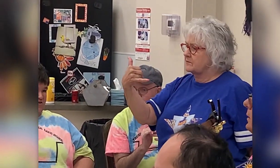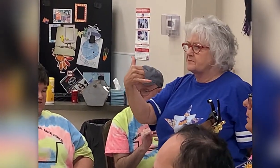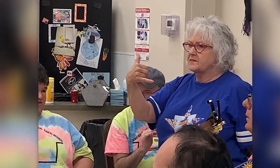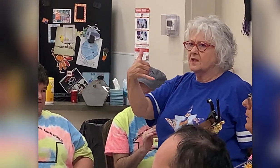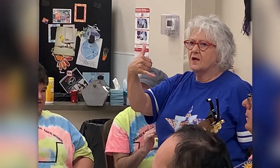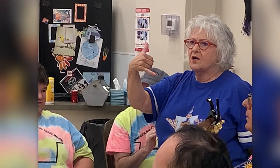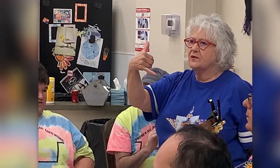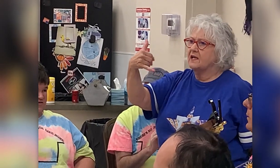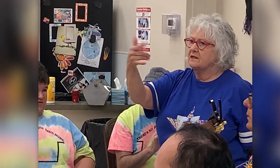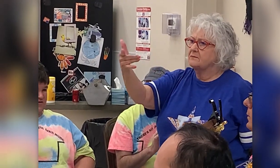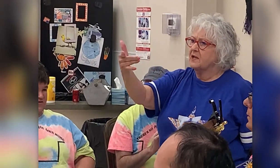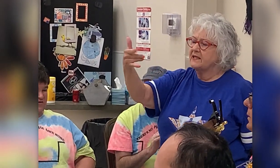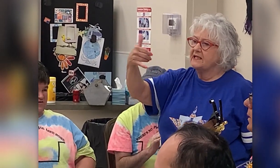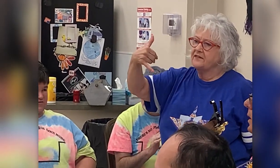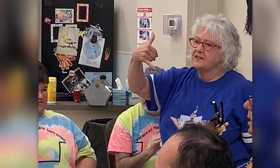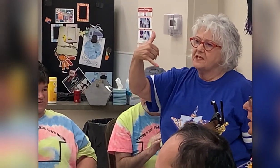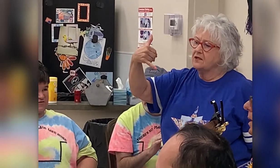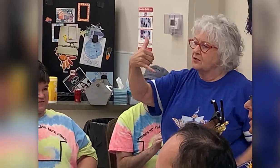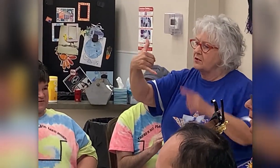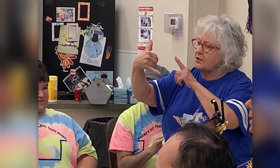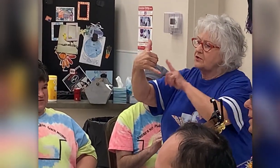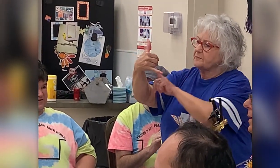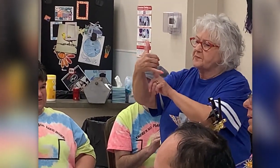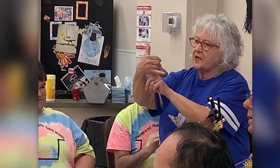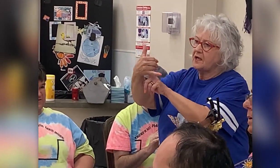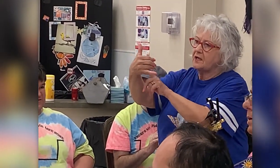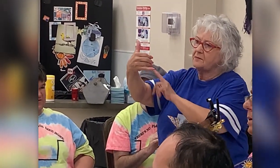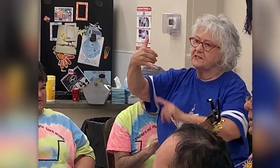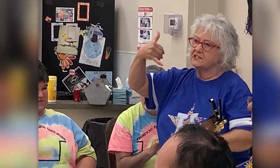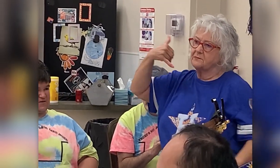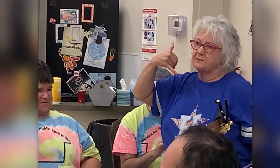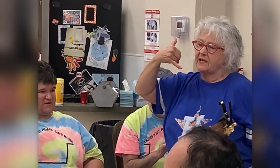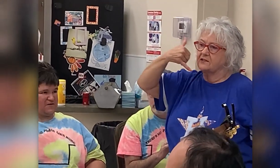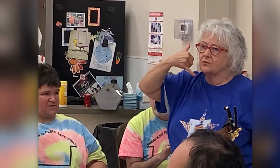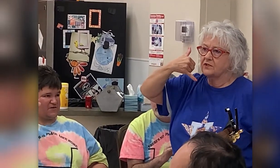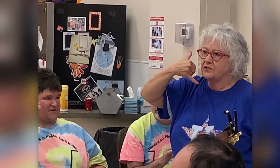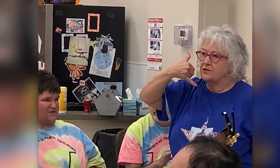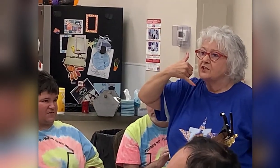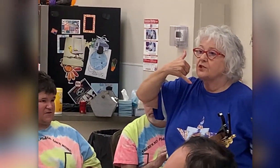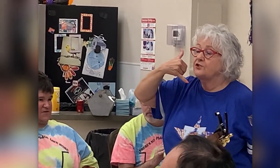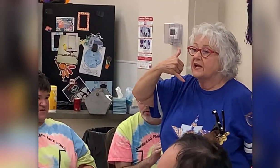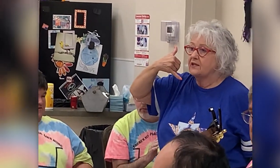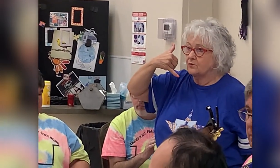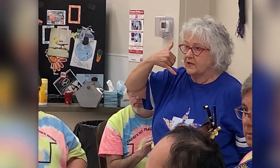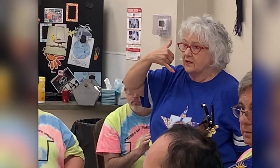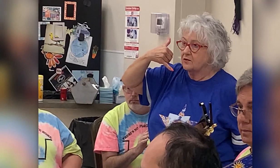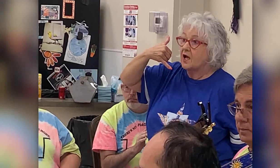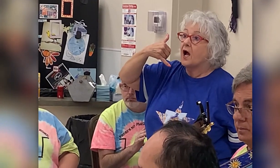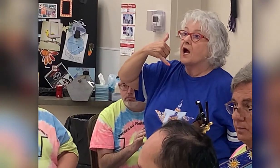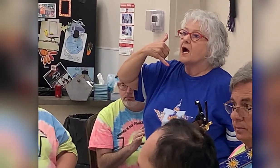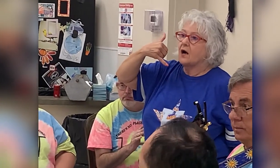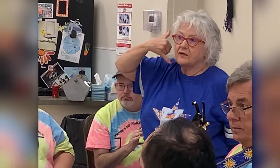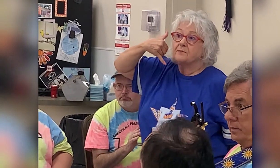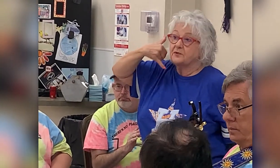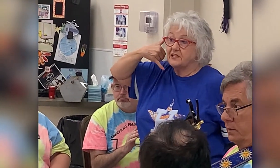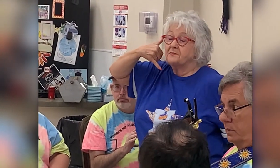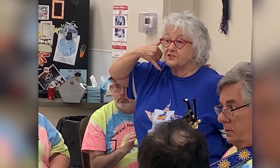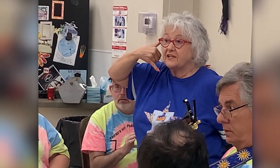Ghostbusters! Okay, Bonnie, think your palm needs to be back toward you, turn your hand around, okay, put it up at your